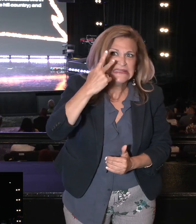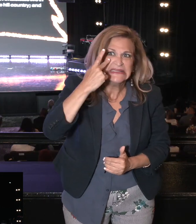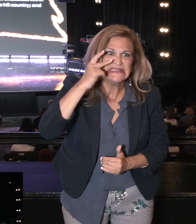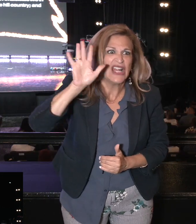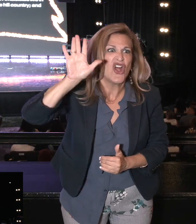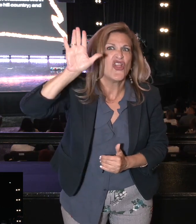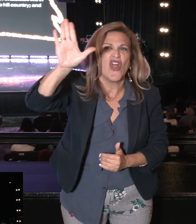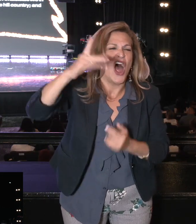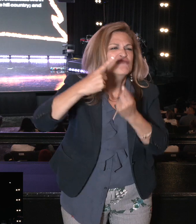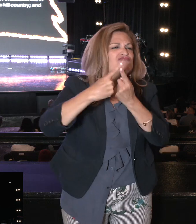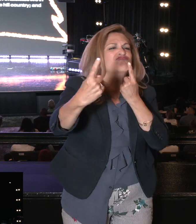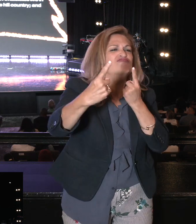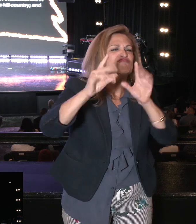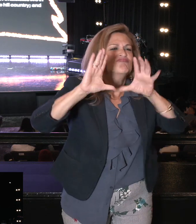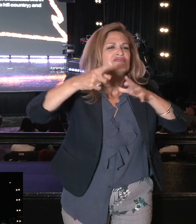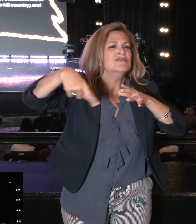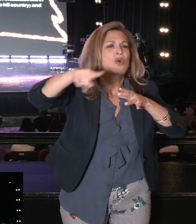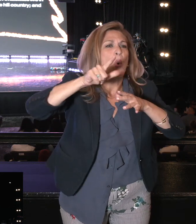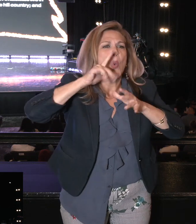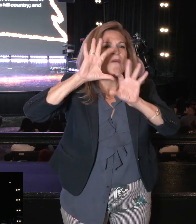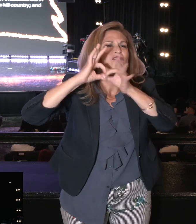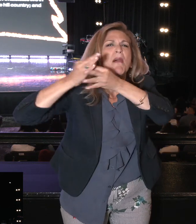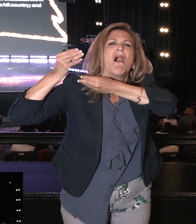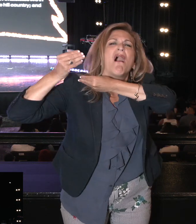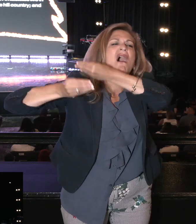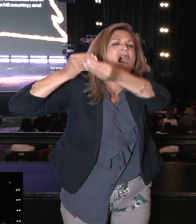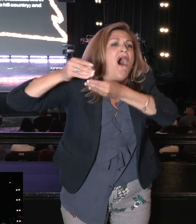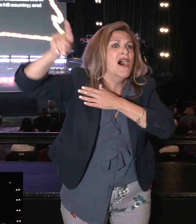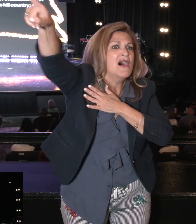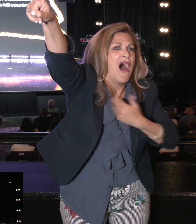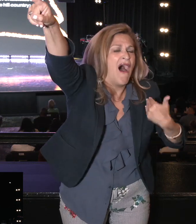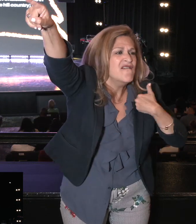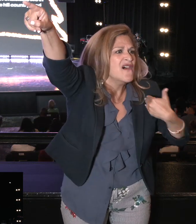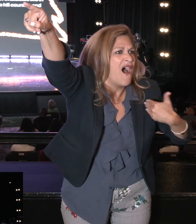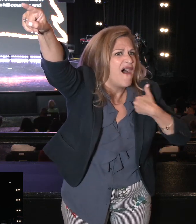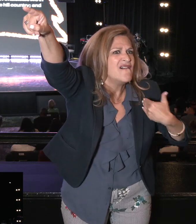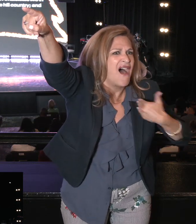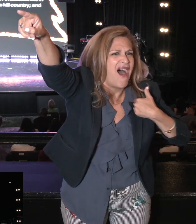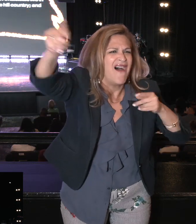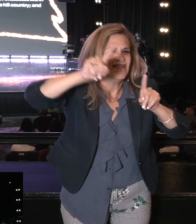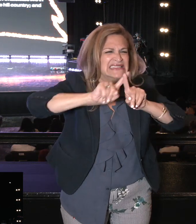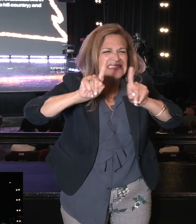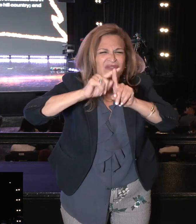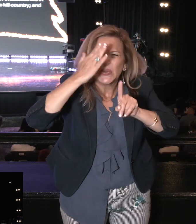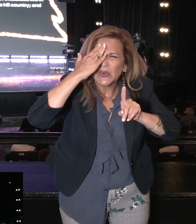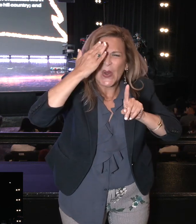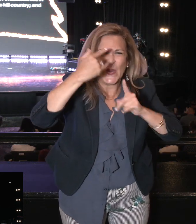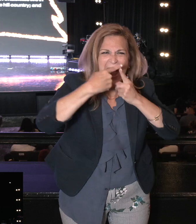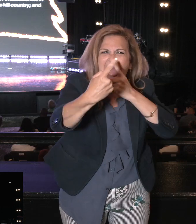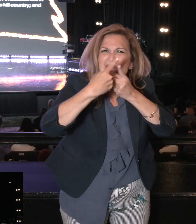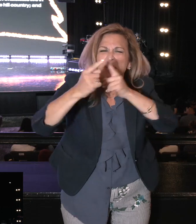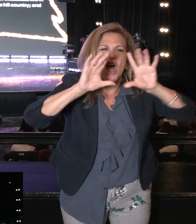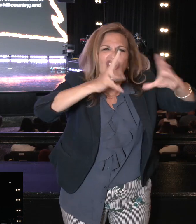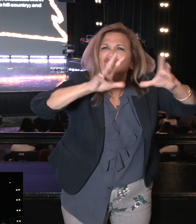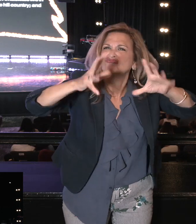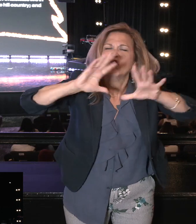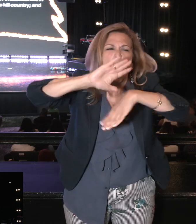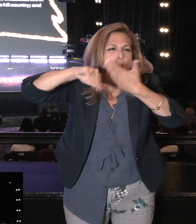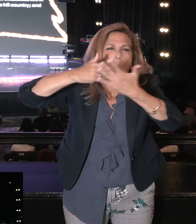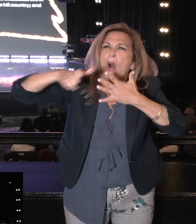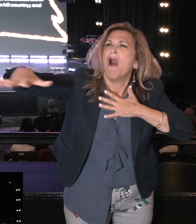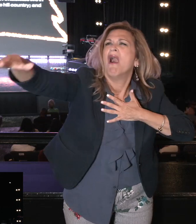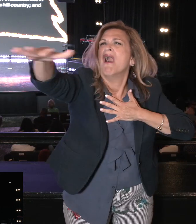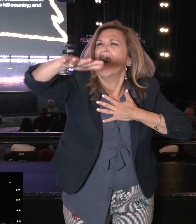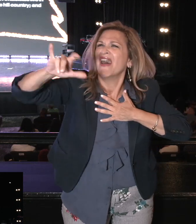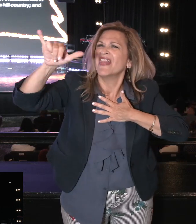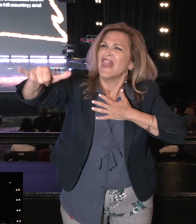Anak there. The Amalekites live in the grave. The Hittites, the Jebusites, the Amorites live in the hill country. And the Canaanites live near